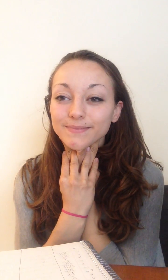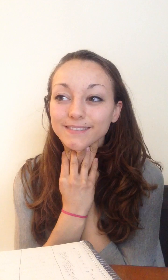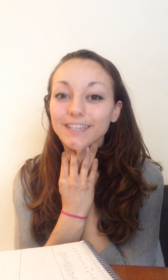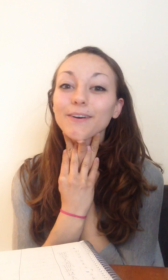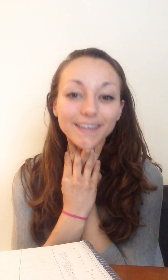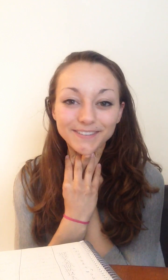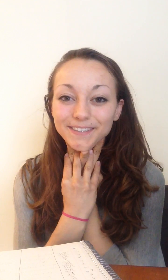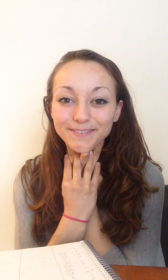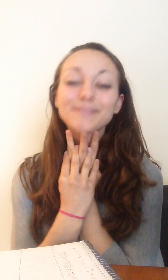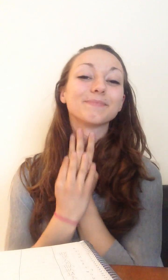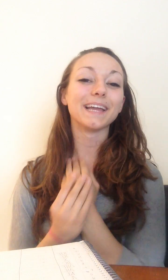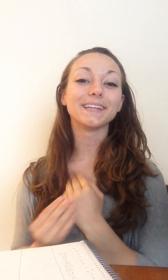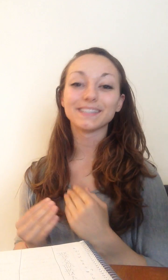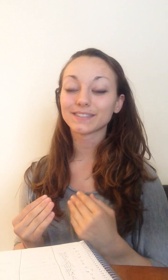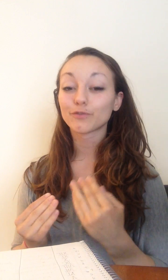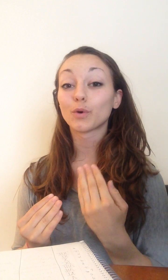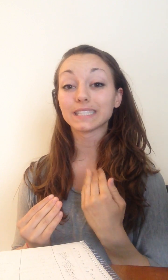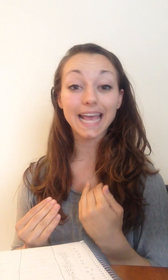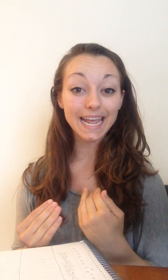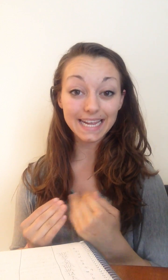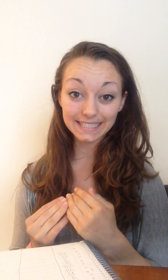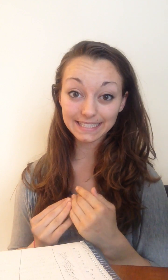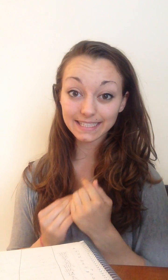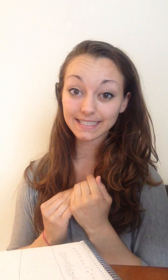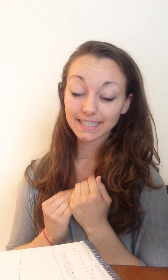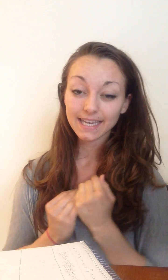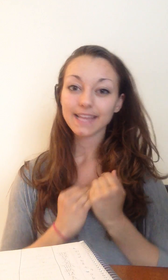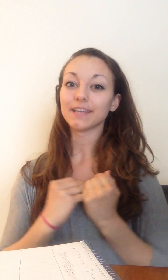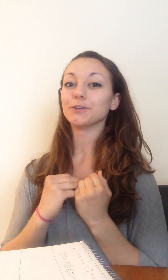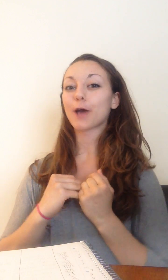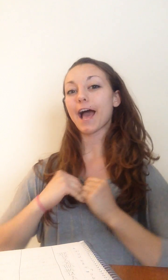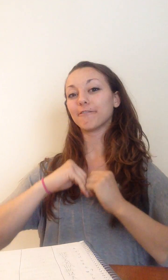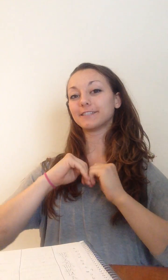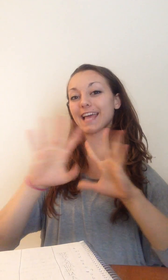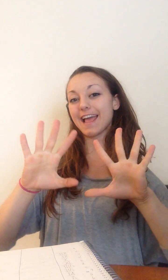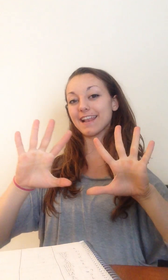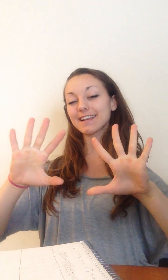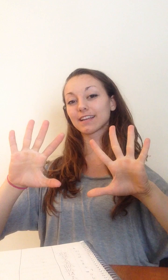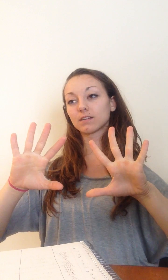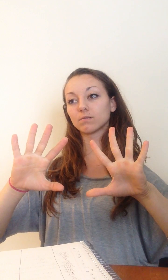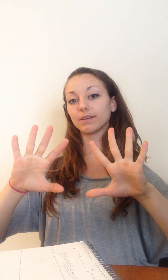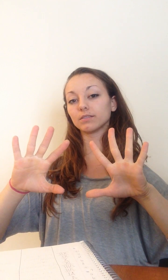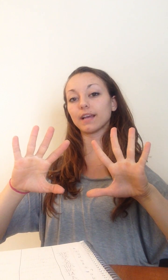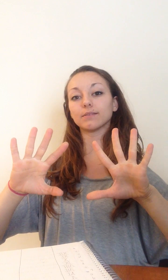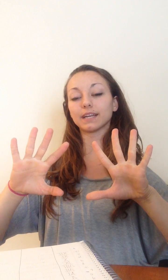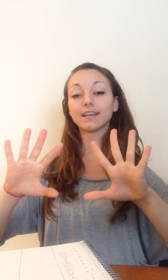aglossopharyngeal cranial nerve. And it is for taste. Then you have ten, wait, yeah, that was nine.